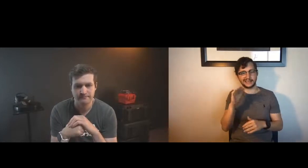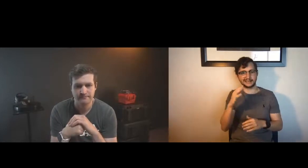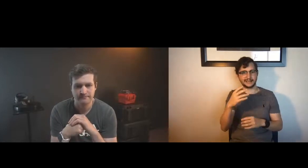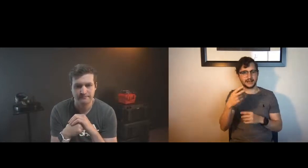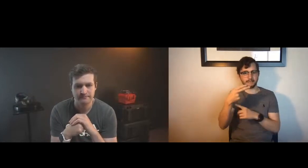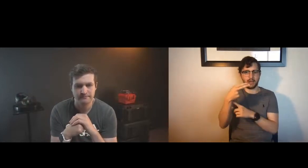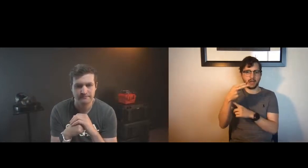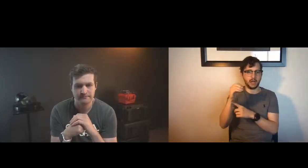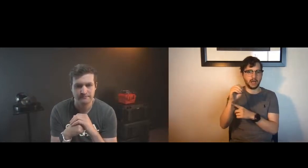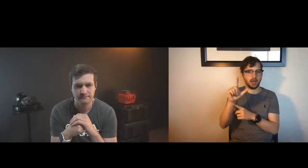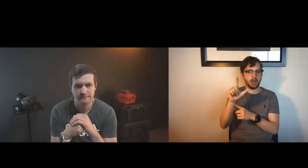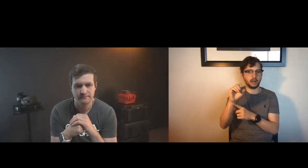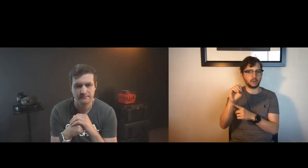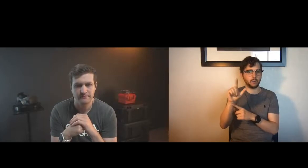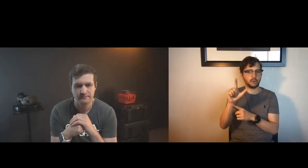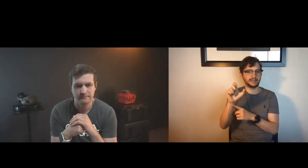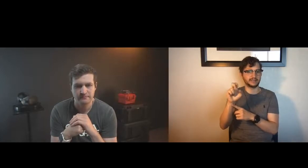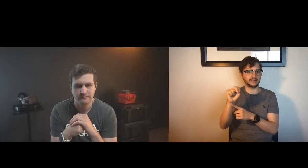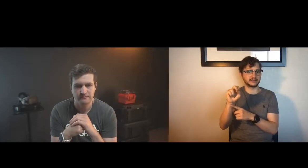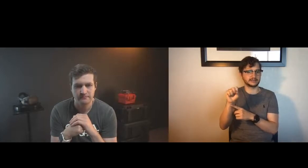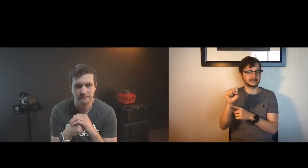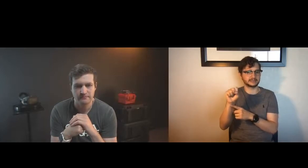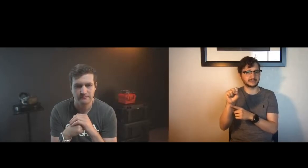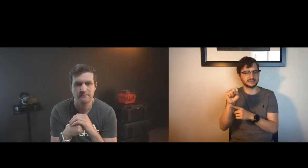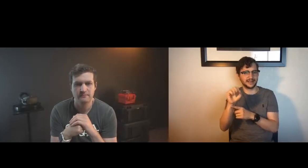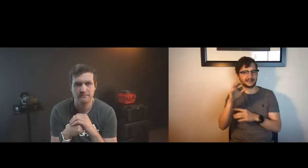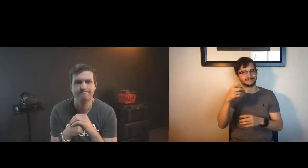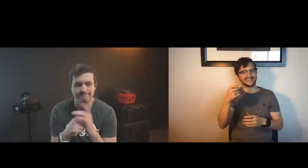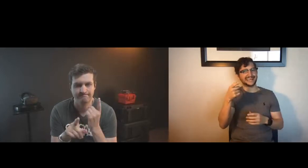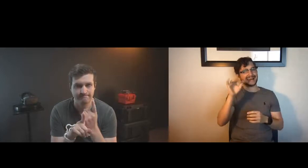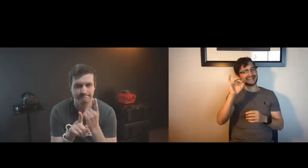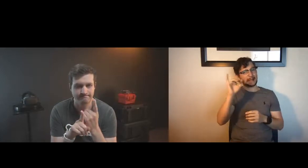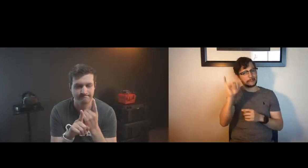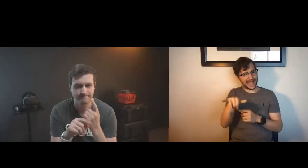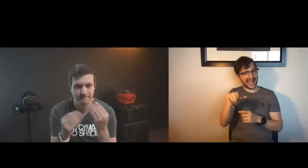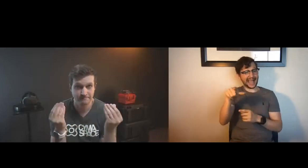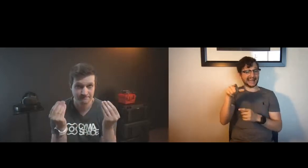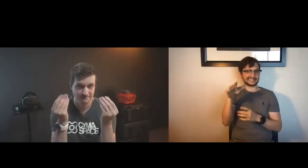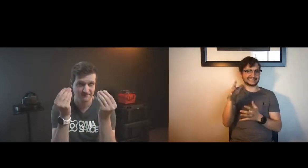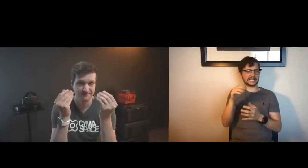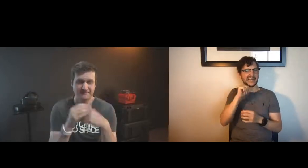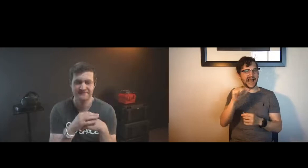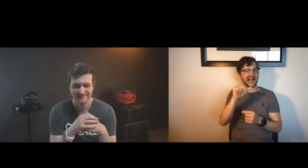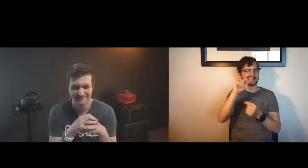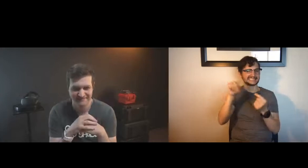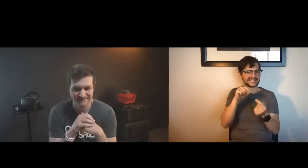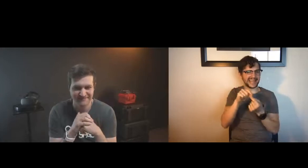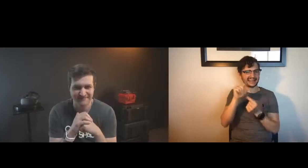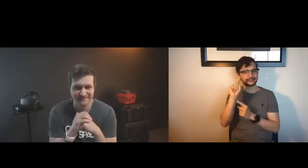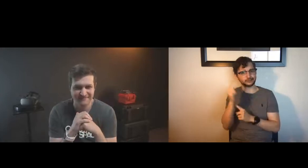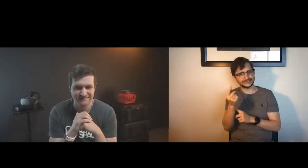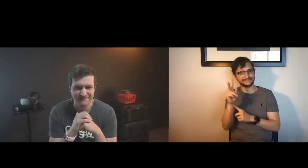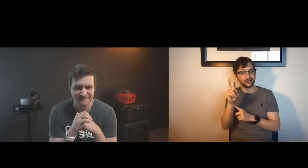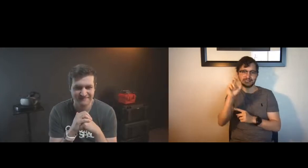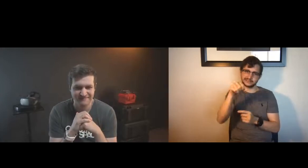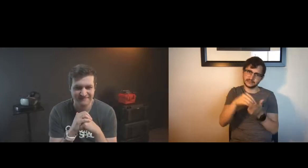right i've used other headsets too like the hololens and i would say that the